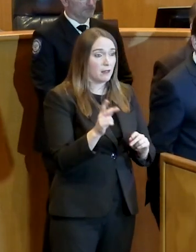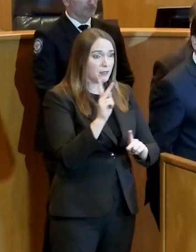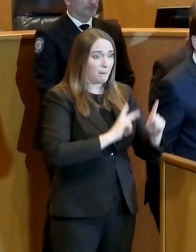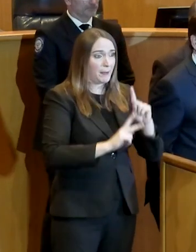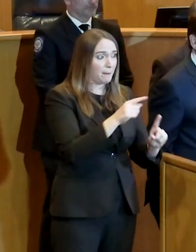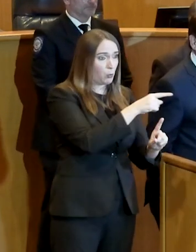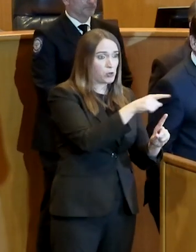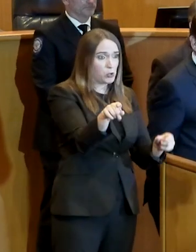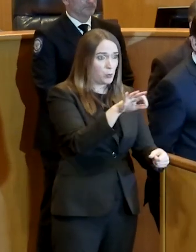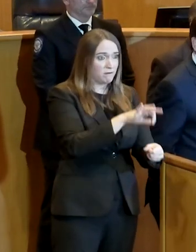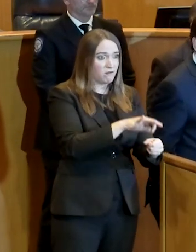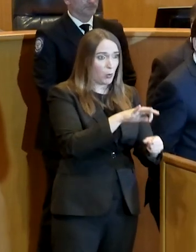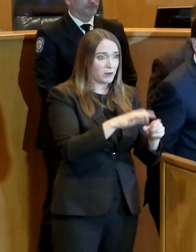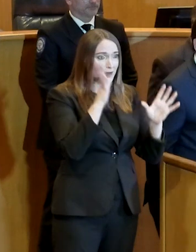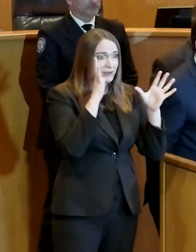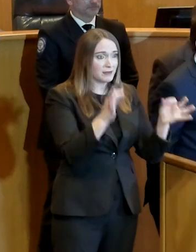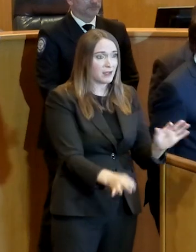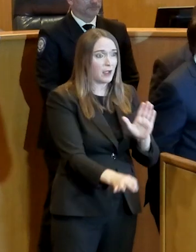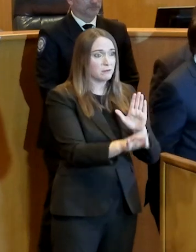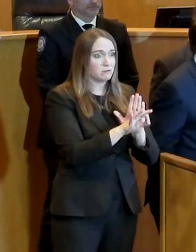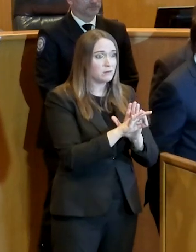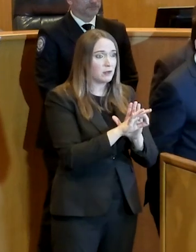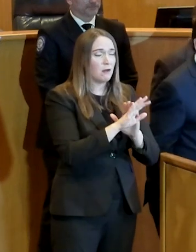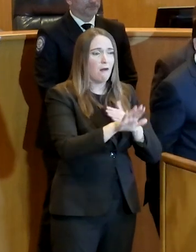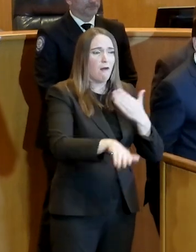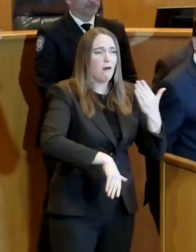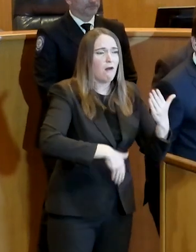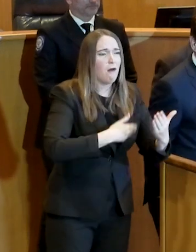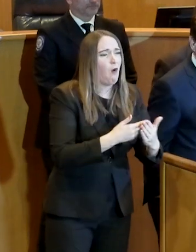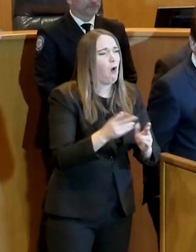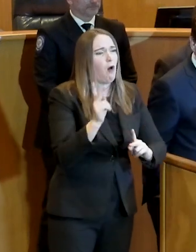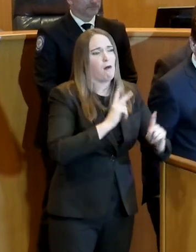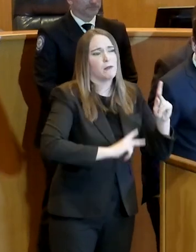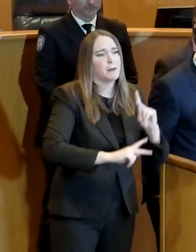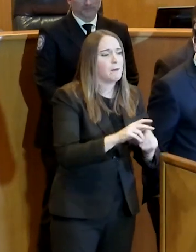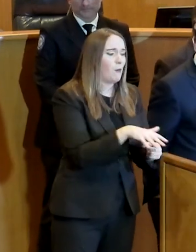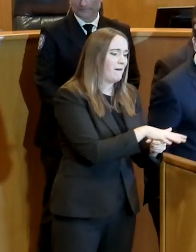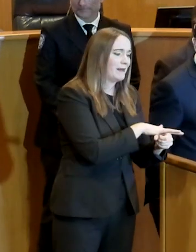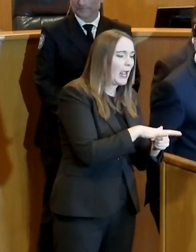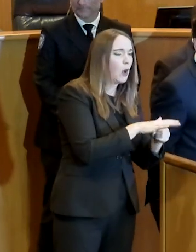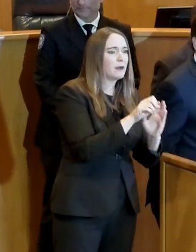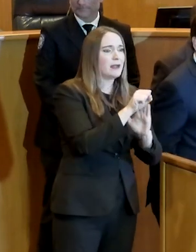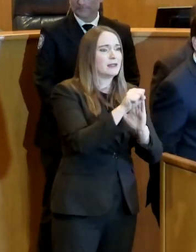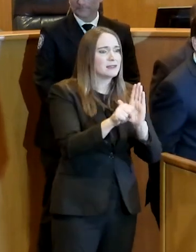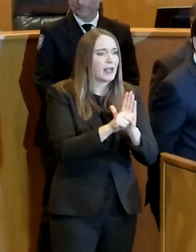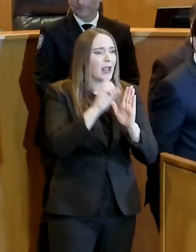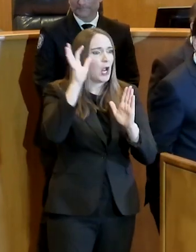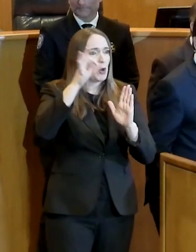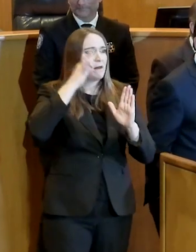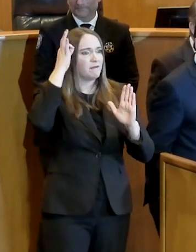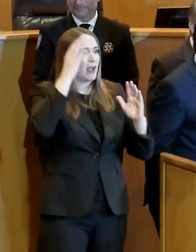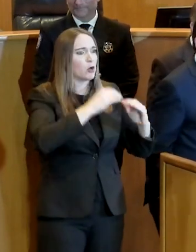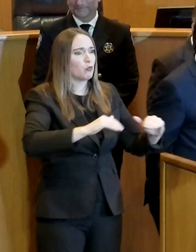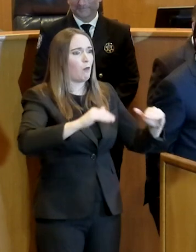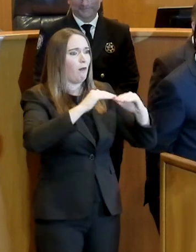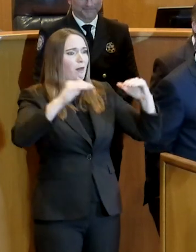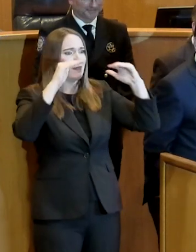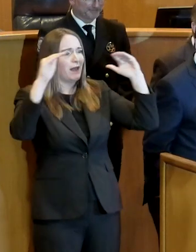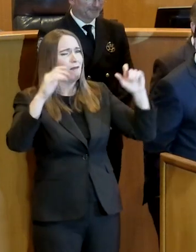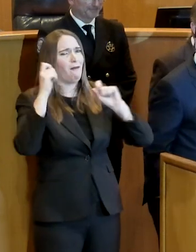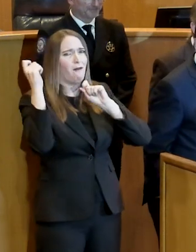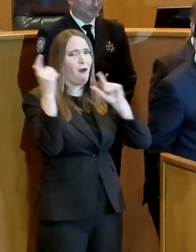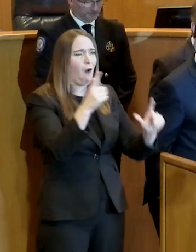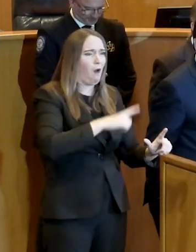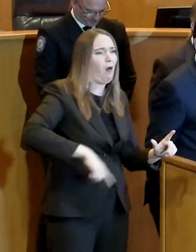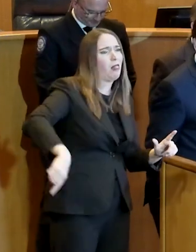their county, state, and federal, have all reached out, been a part of this. And today, in